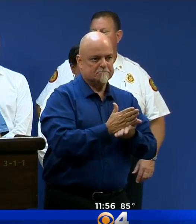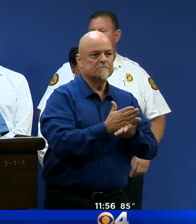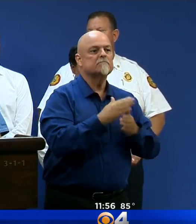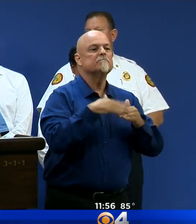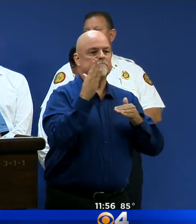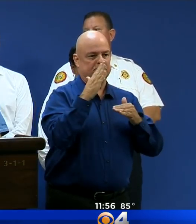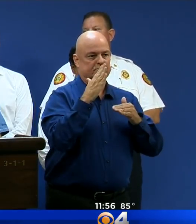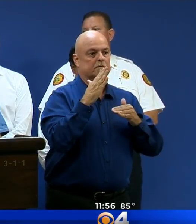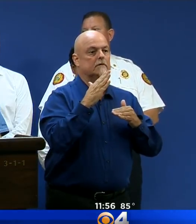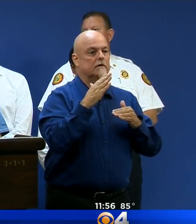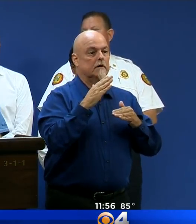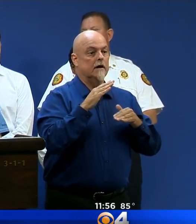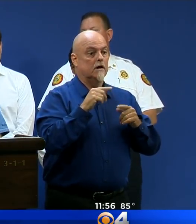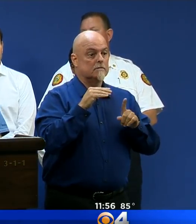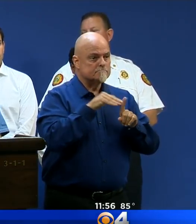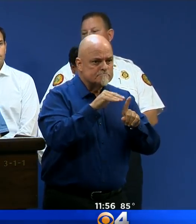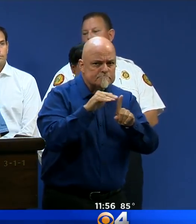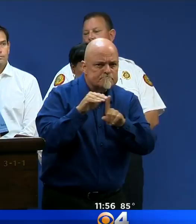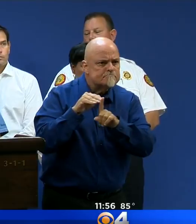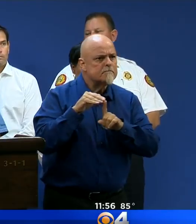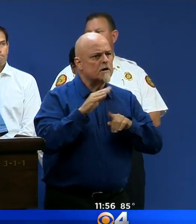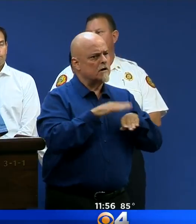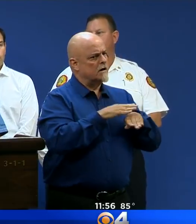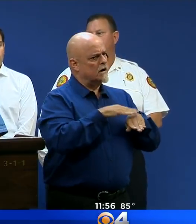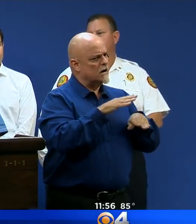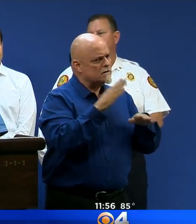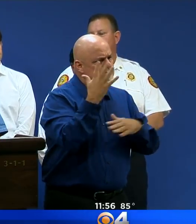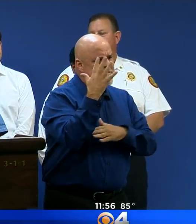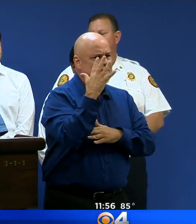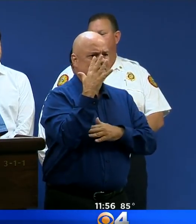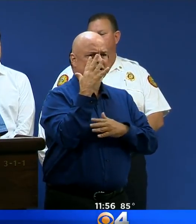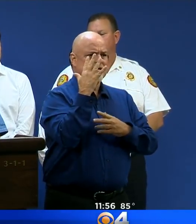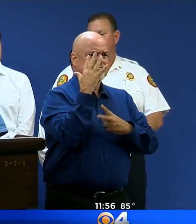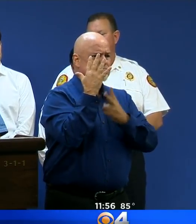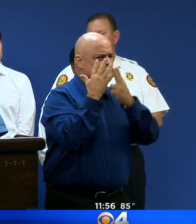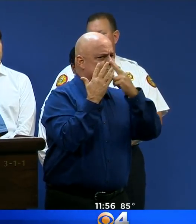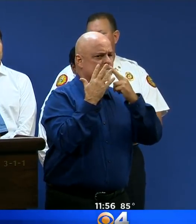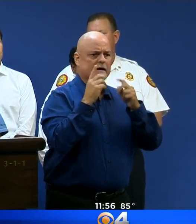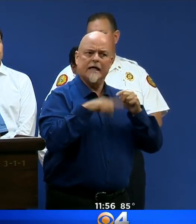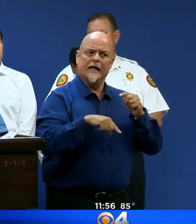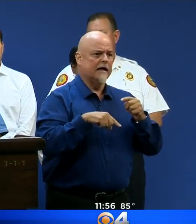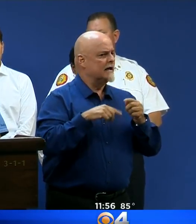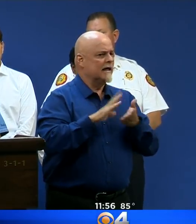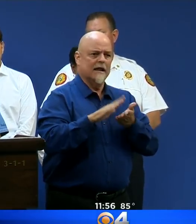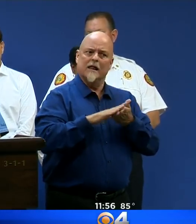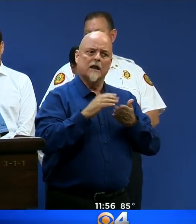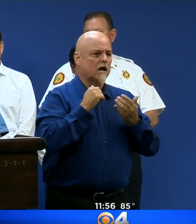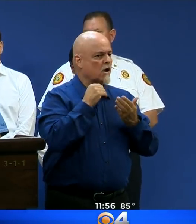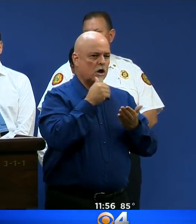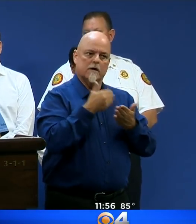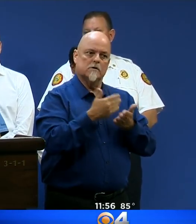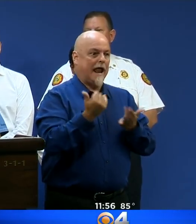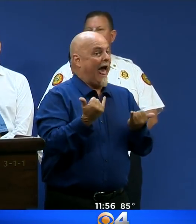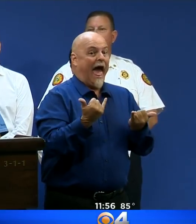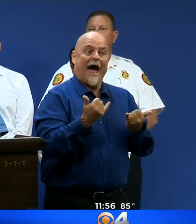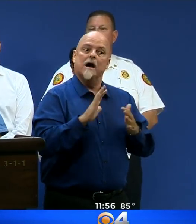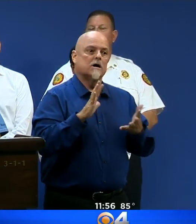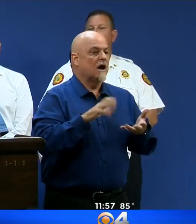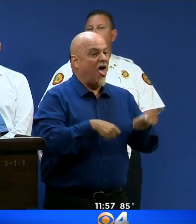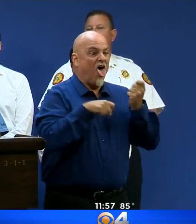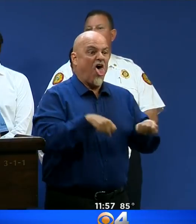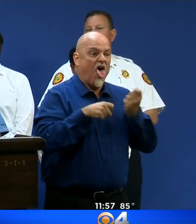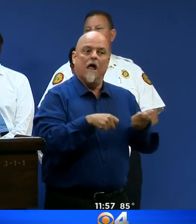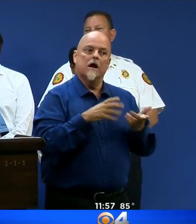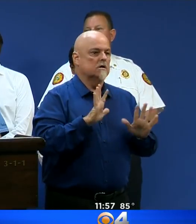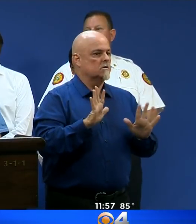trim their trees or hedges or begin any major cleanup projects at this time. Now is not the time. And although our crews will